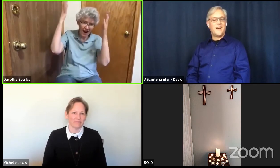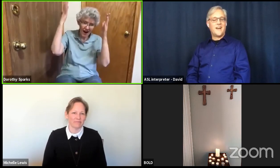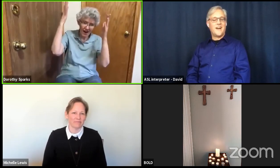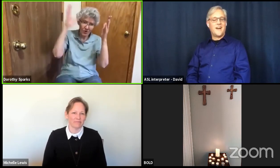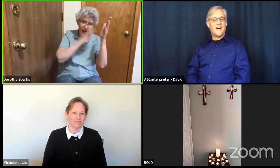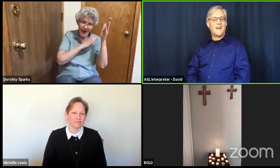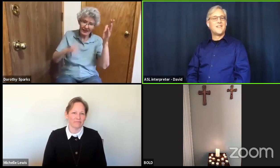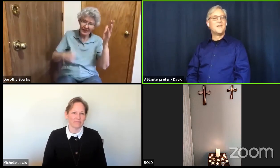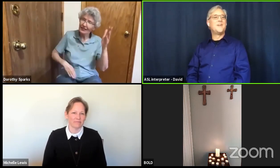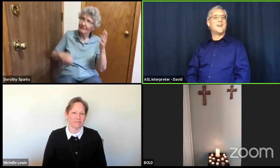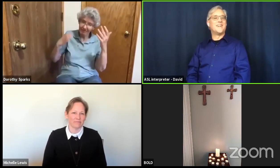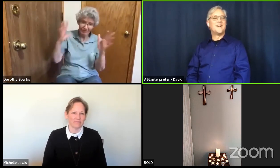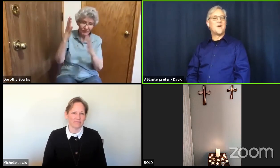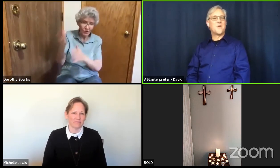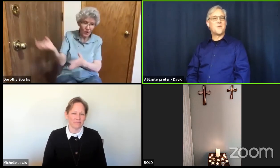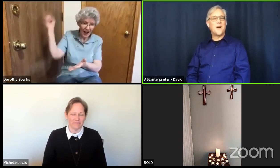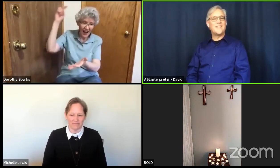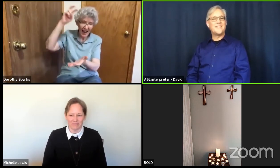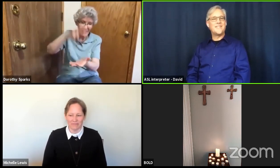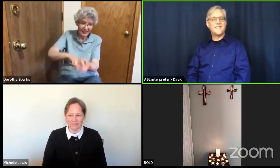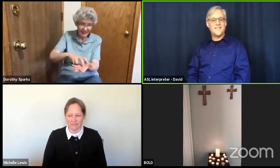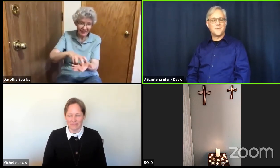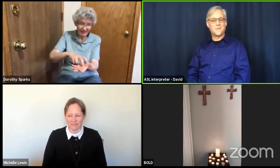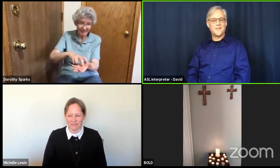hallelujah christ is risen